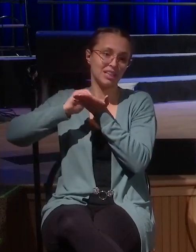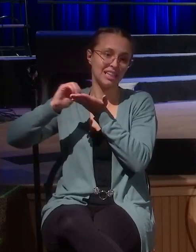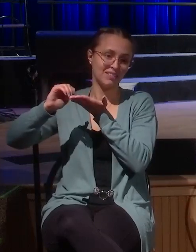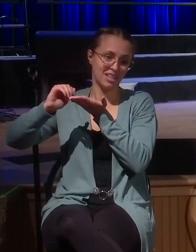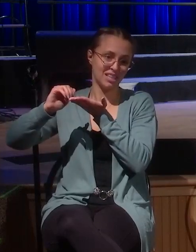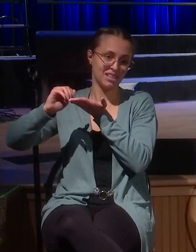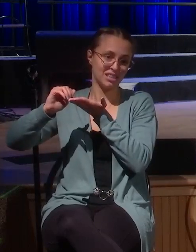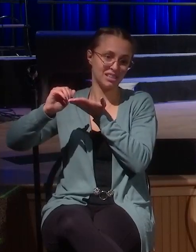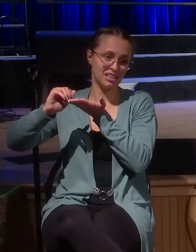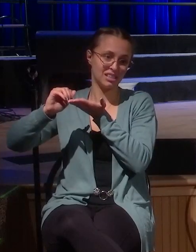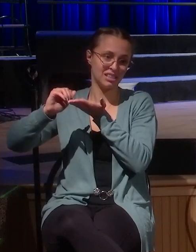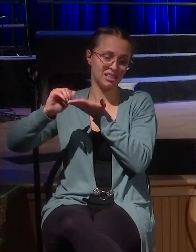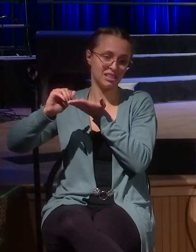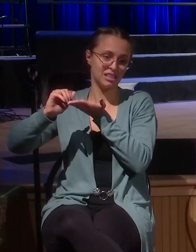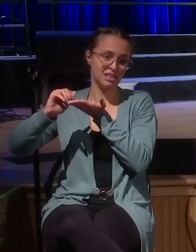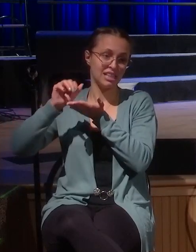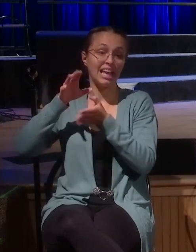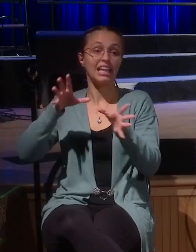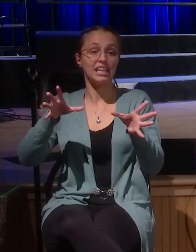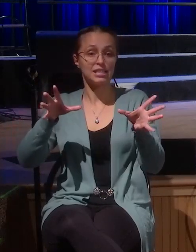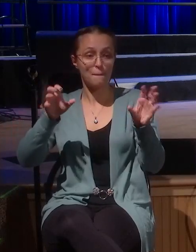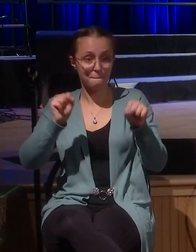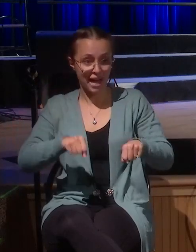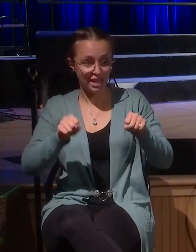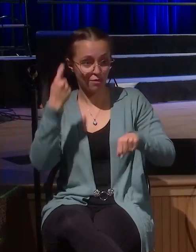inherit the kingdom of God. We see that in Zacchaeus.